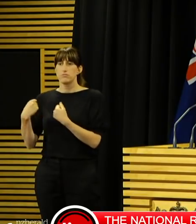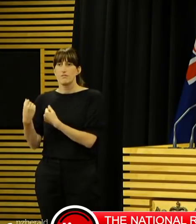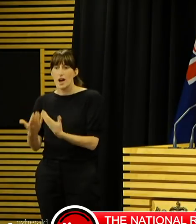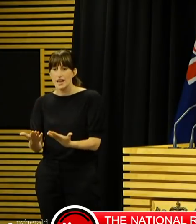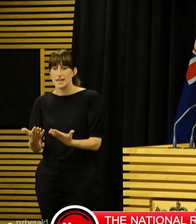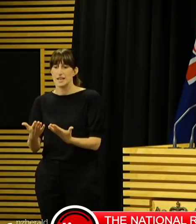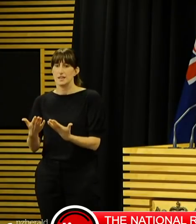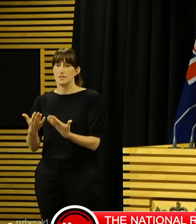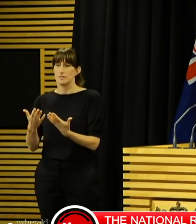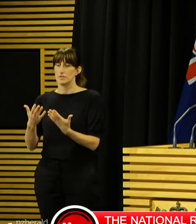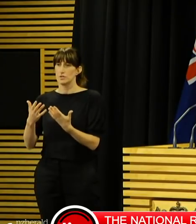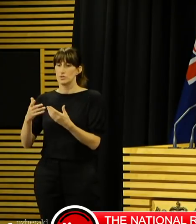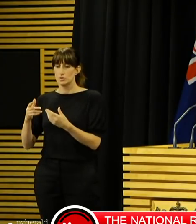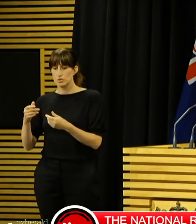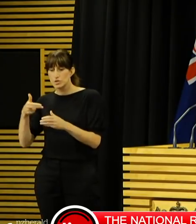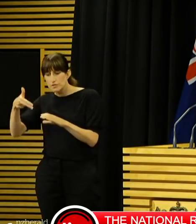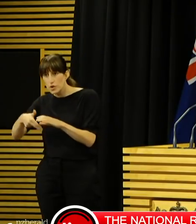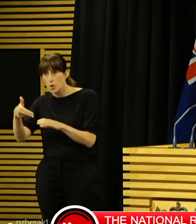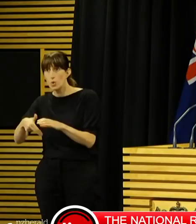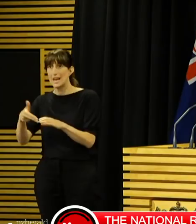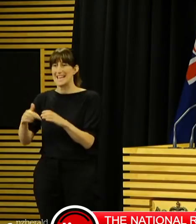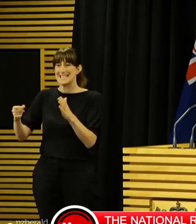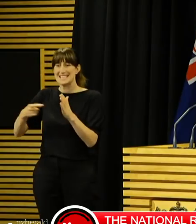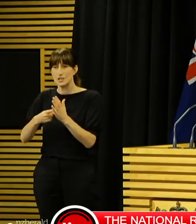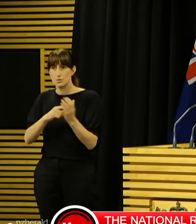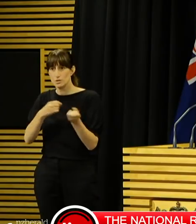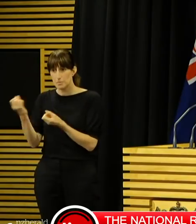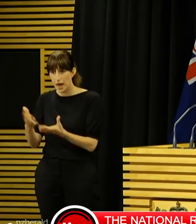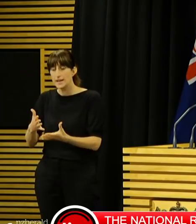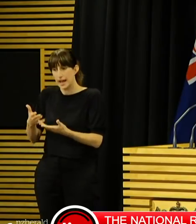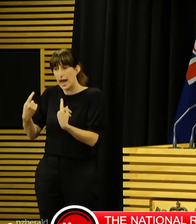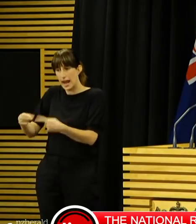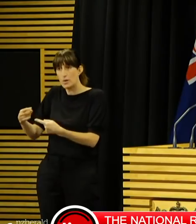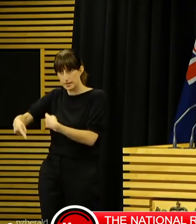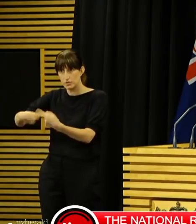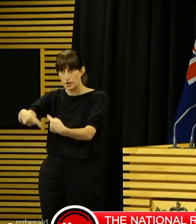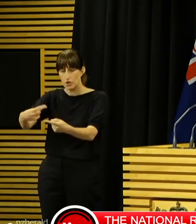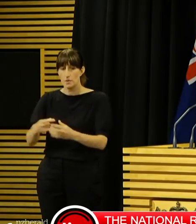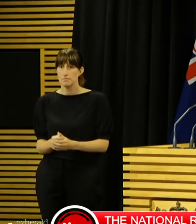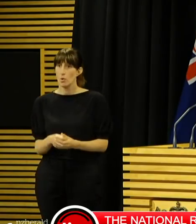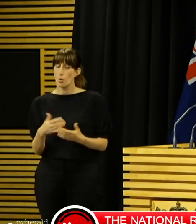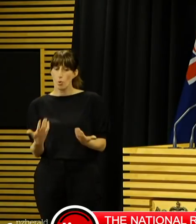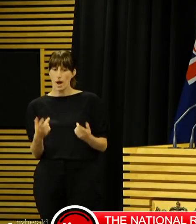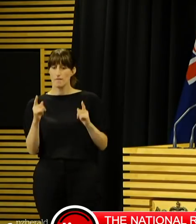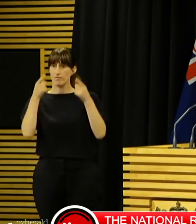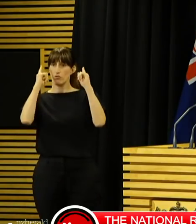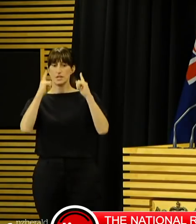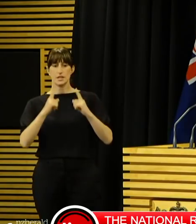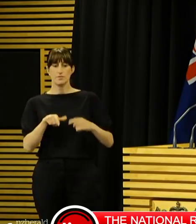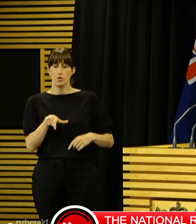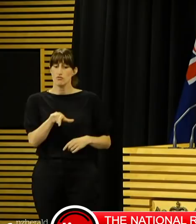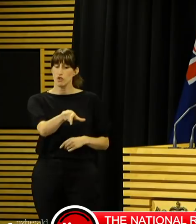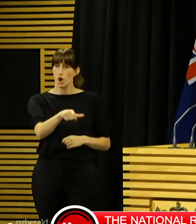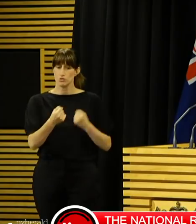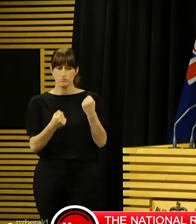for the conservation and supply of fuel and other essential supplies, closing of roads, stopping people doing activities that